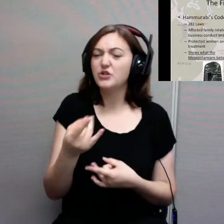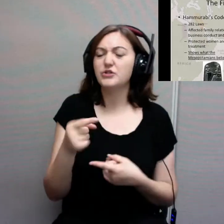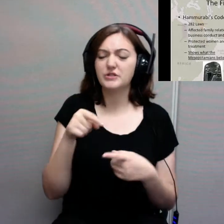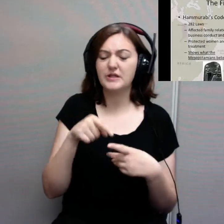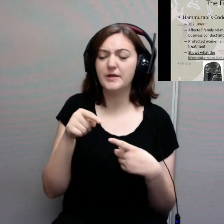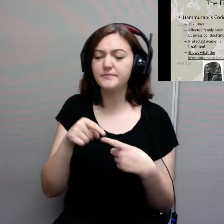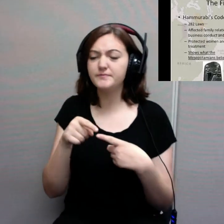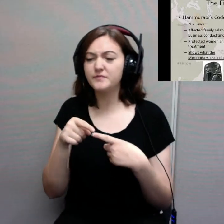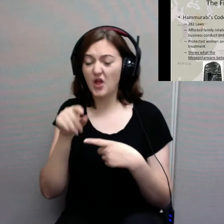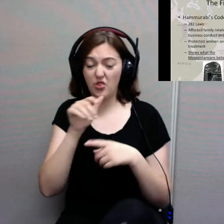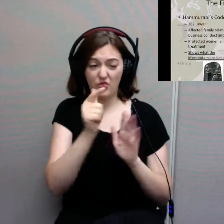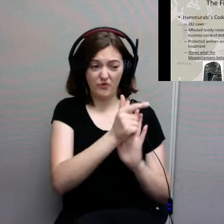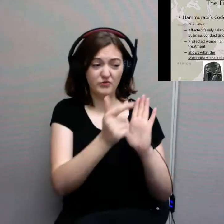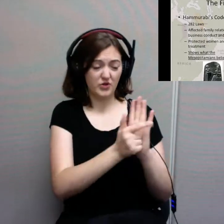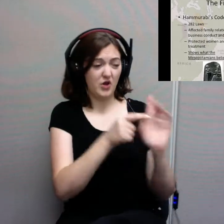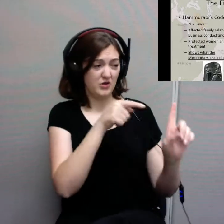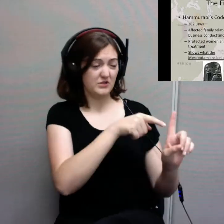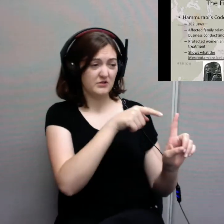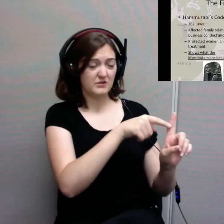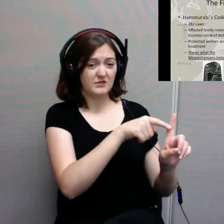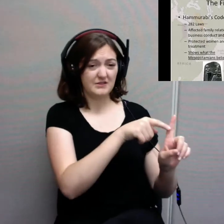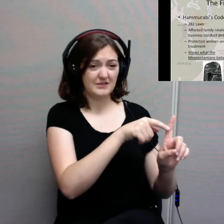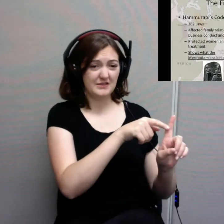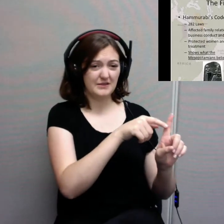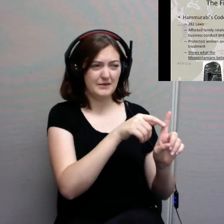actually protected women